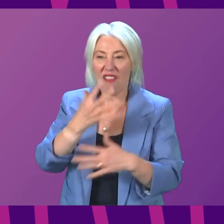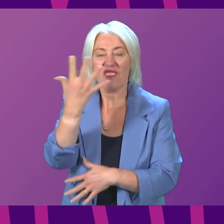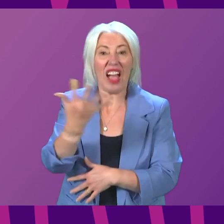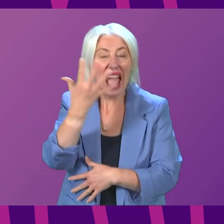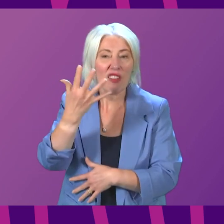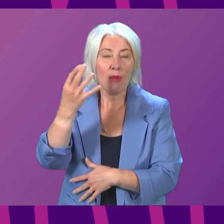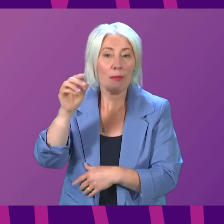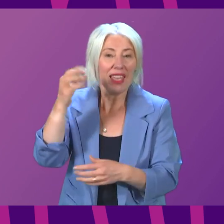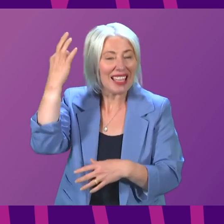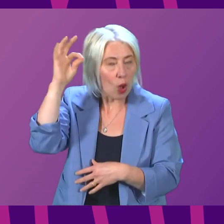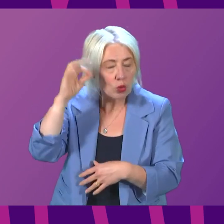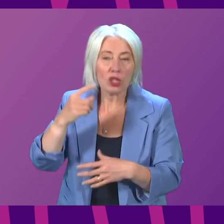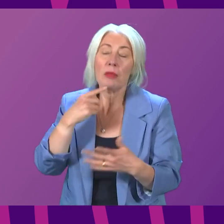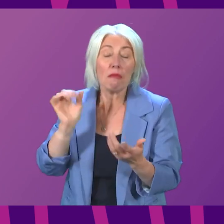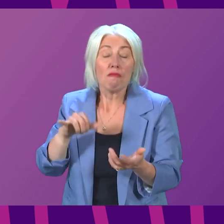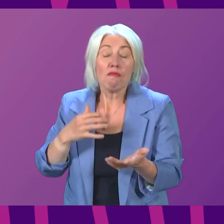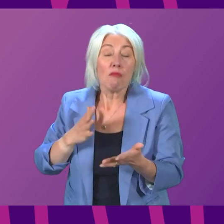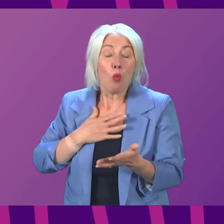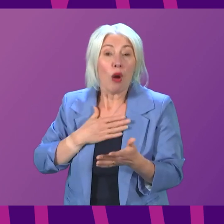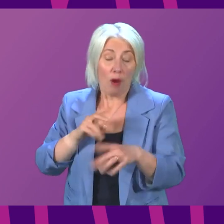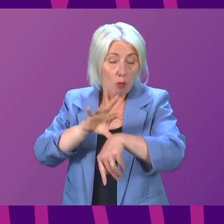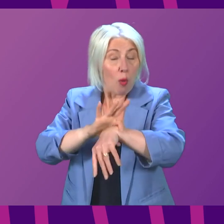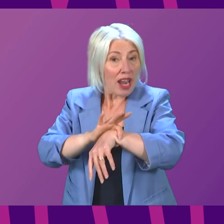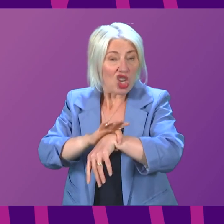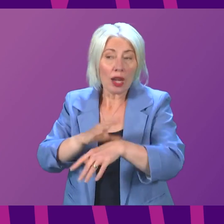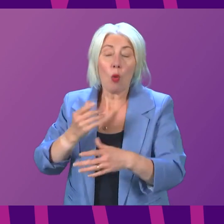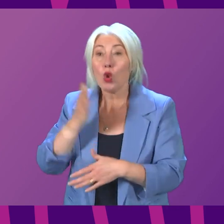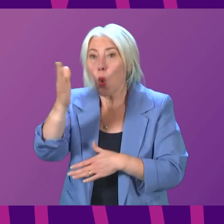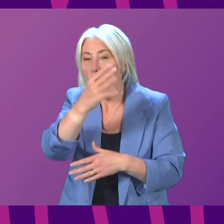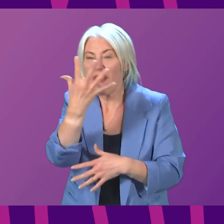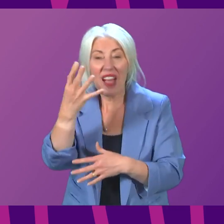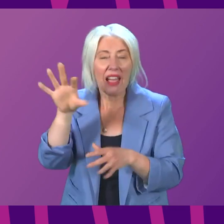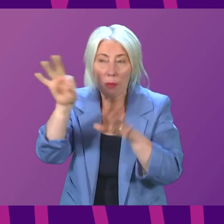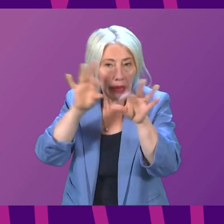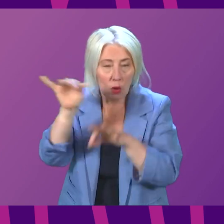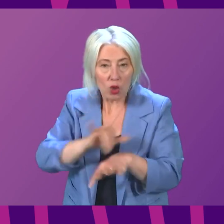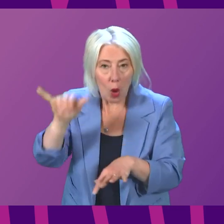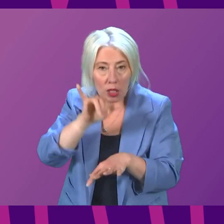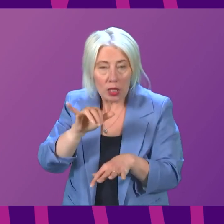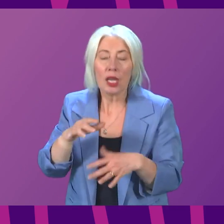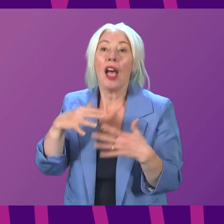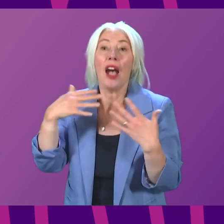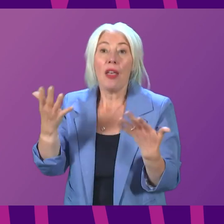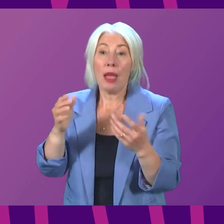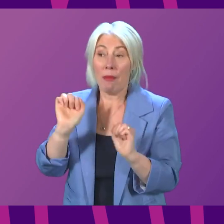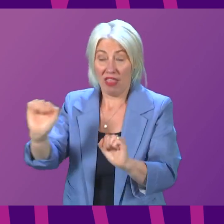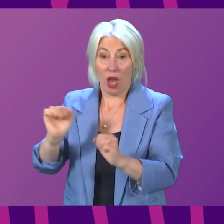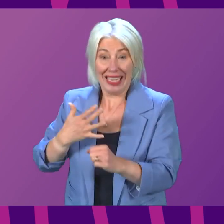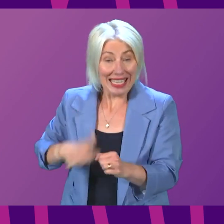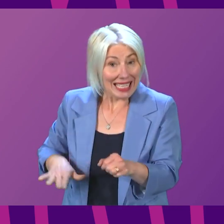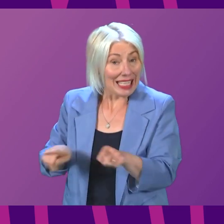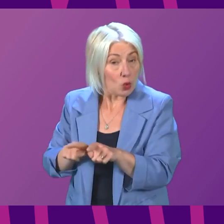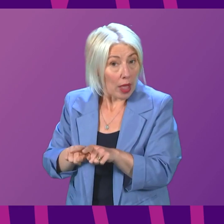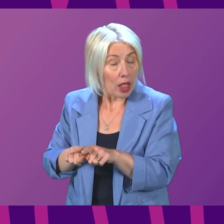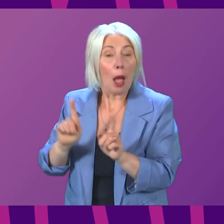authorities where they would be willing to work to complete their probation year and are allocated a place balancing their choice with local need. Local